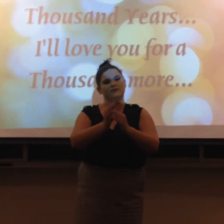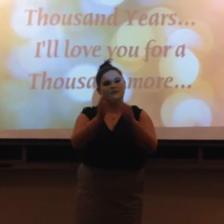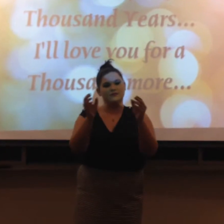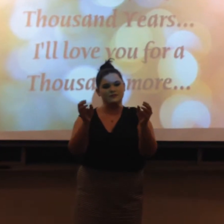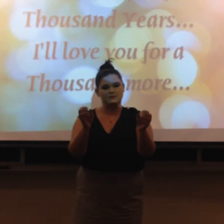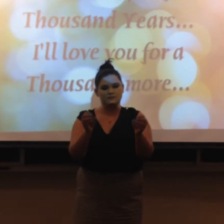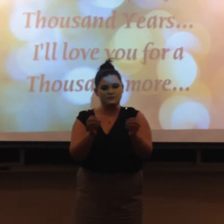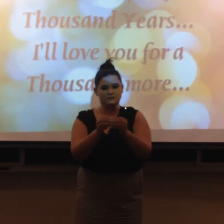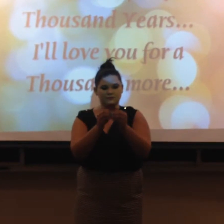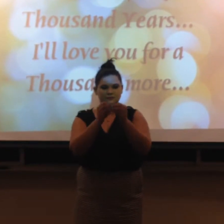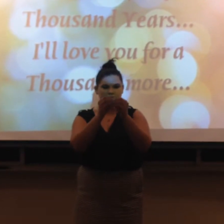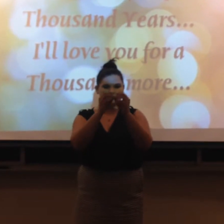years